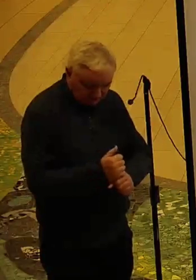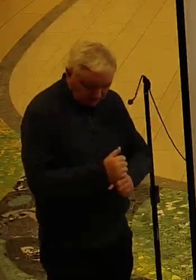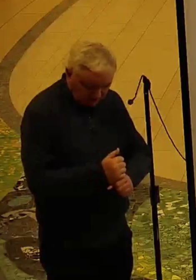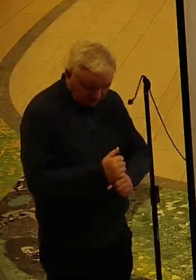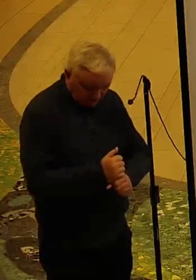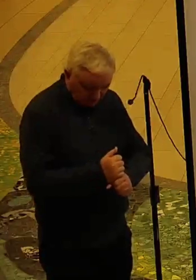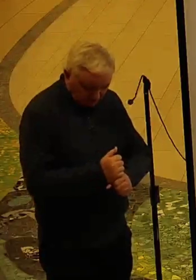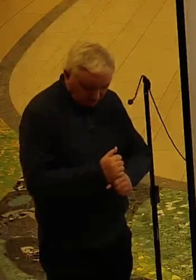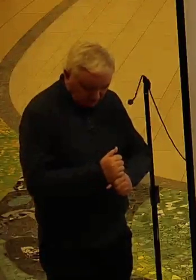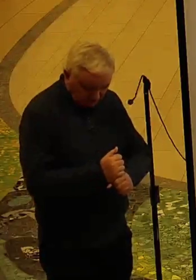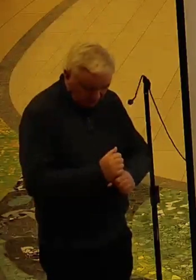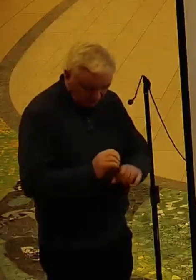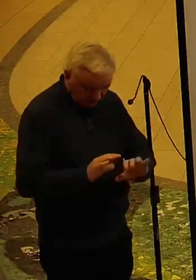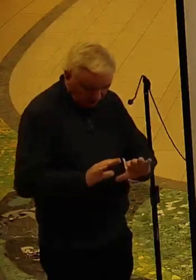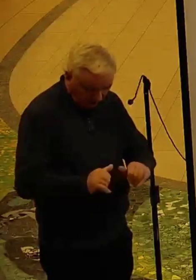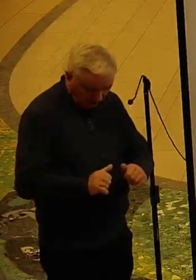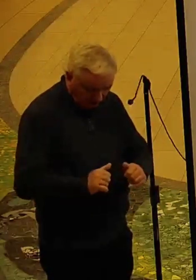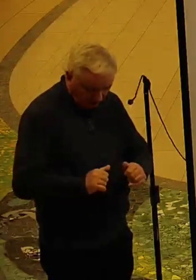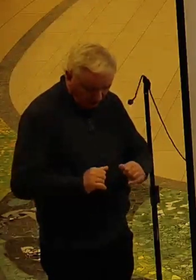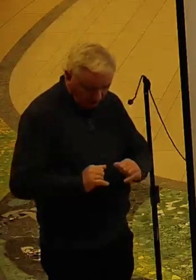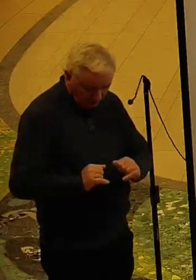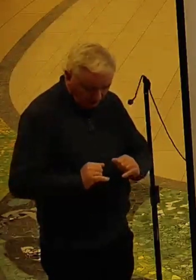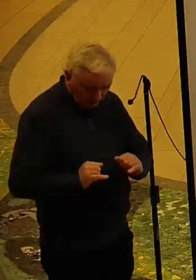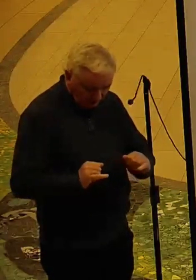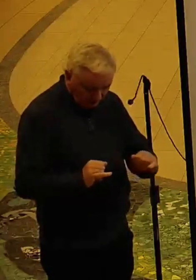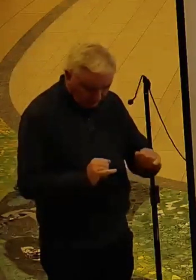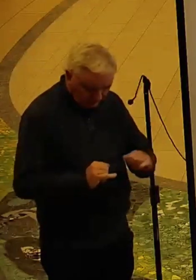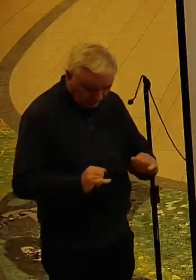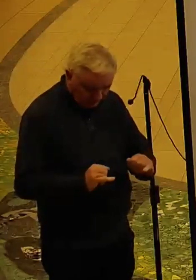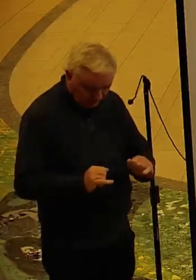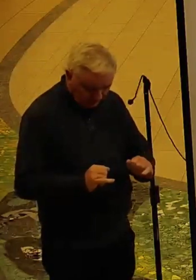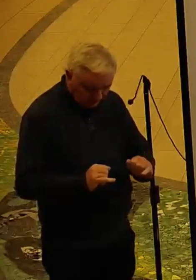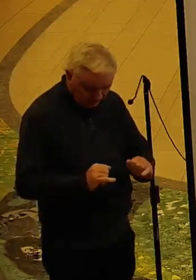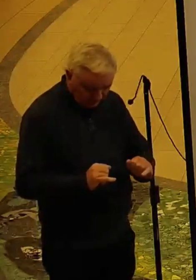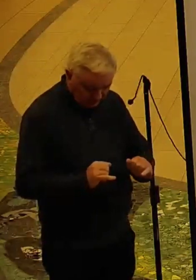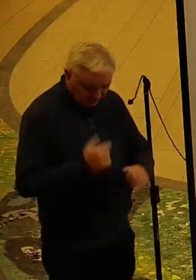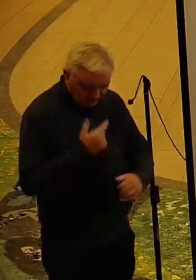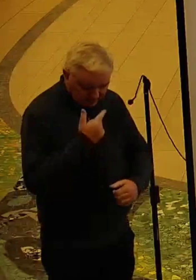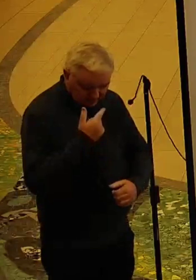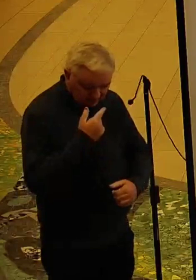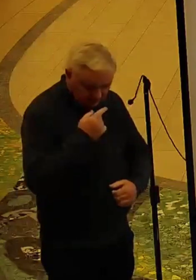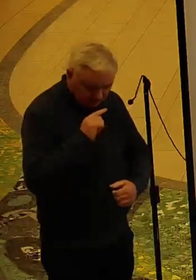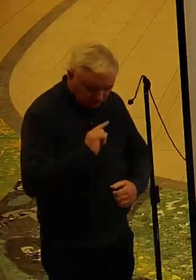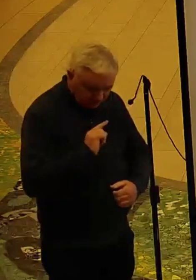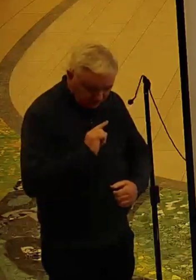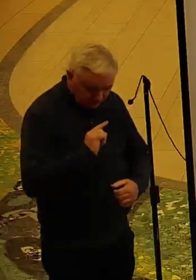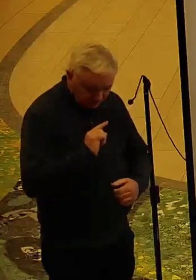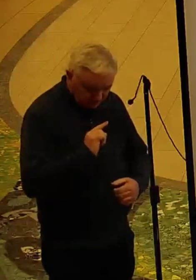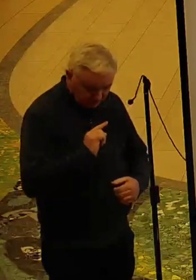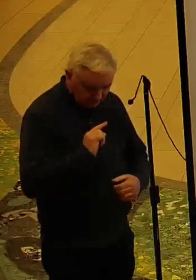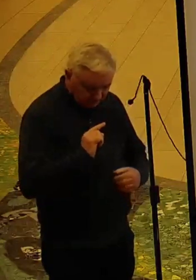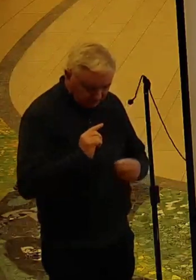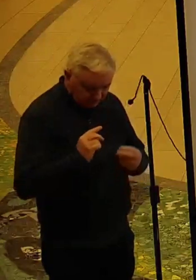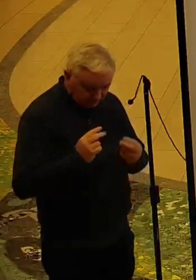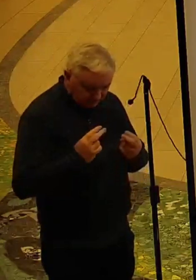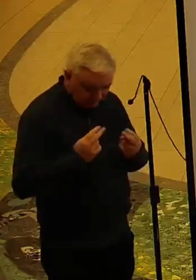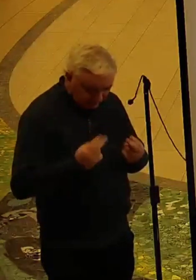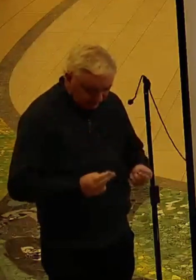about how serious the humanitarian